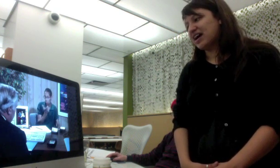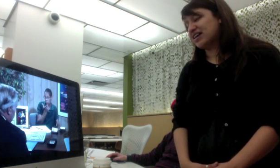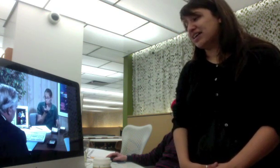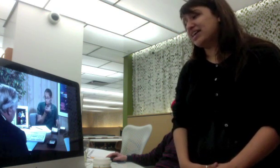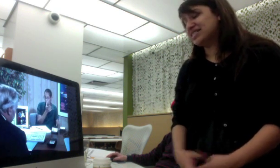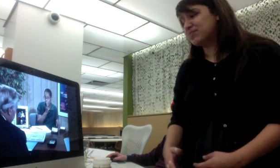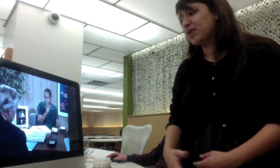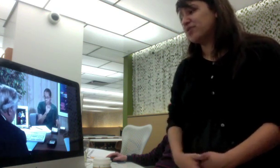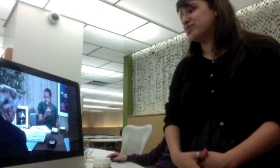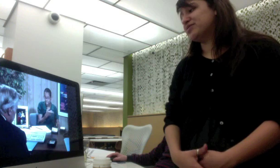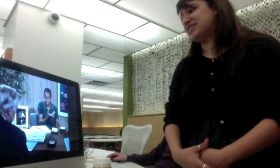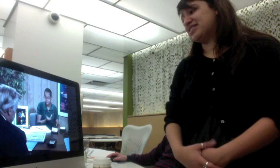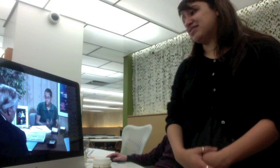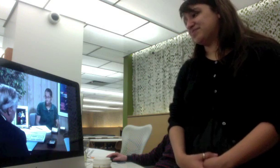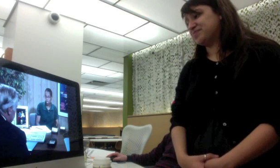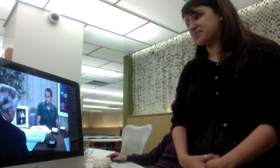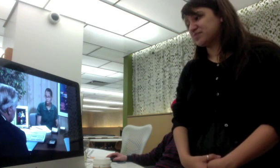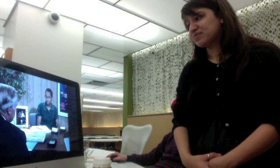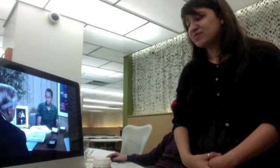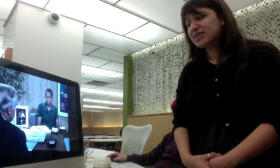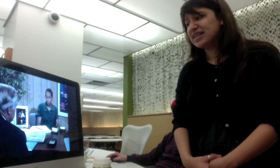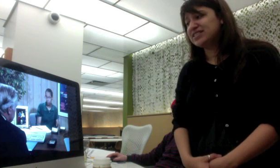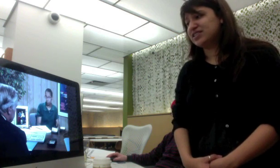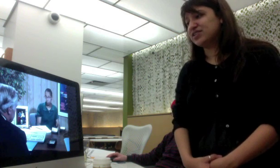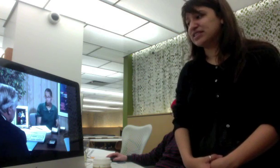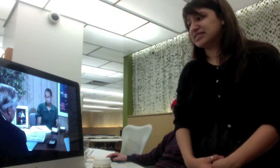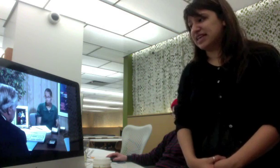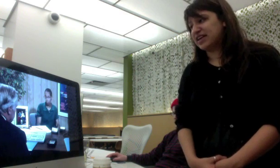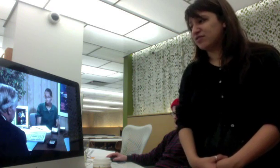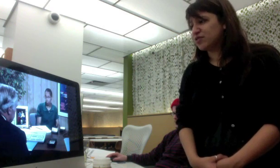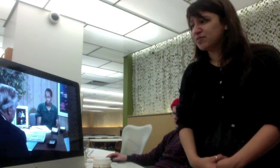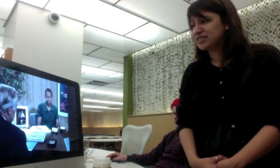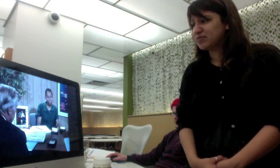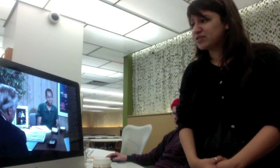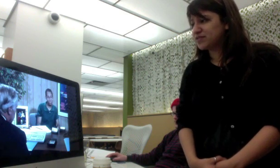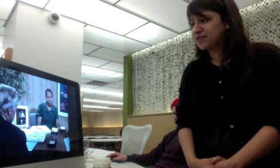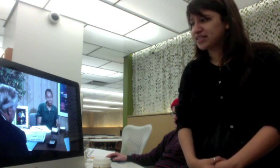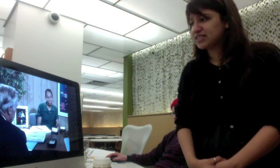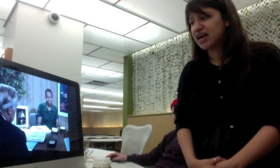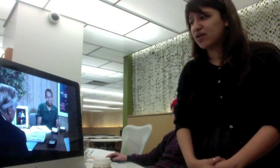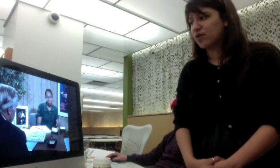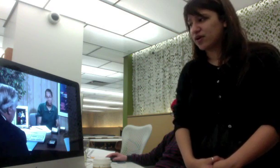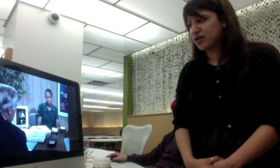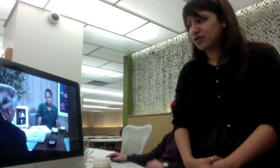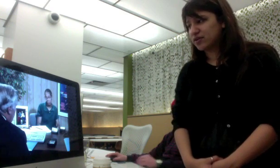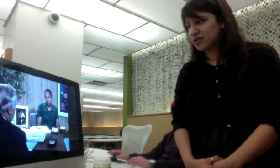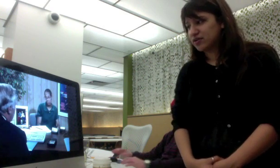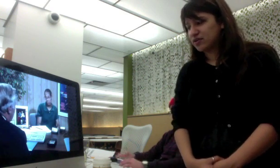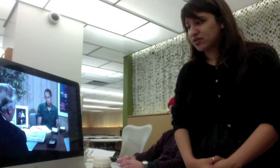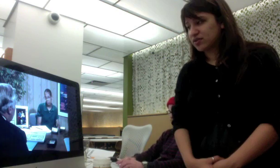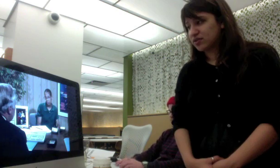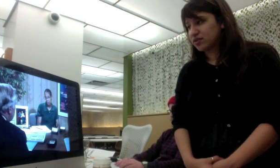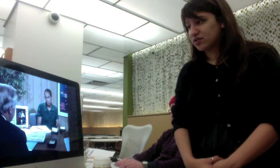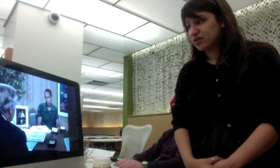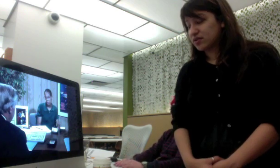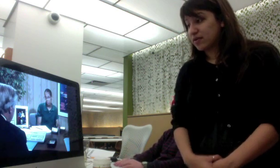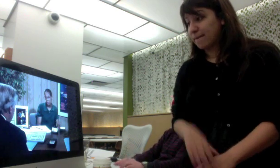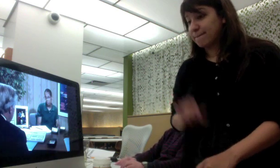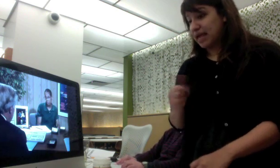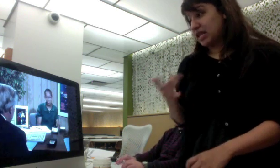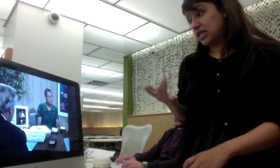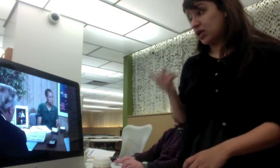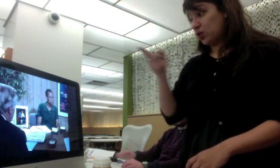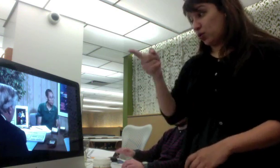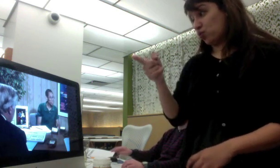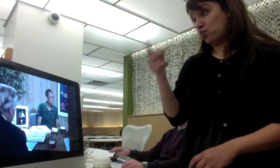exposed and it didn't look safe will there be someone to fix that or anything that